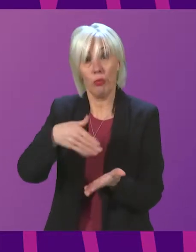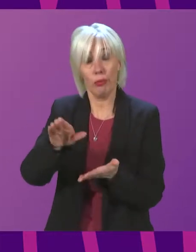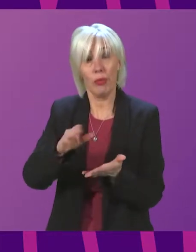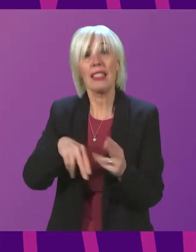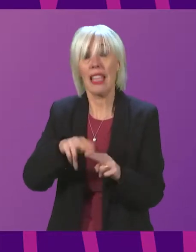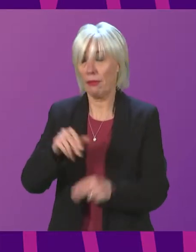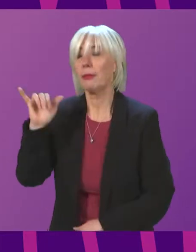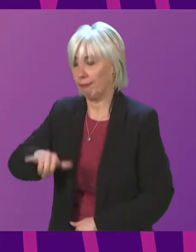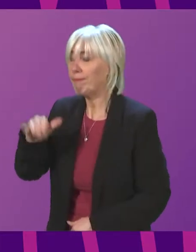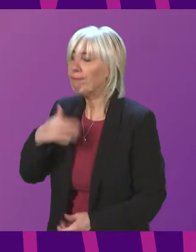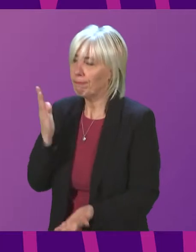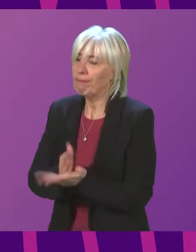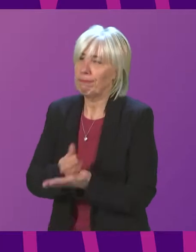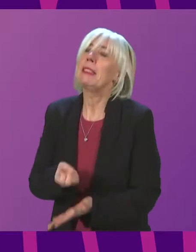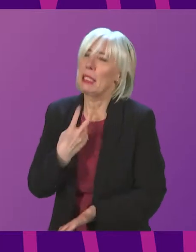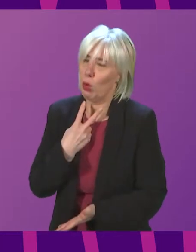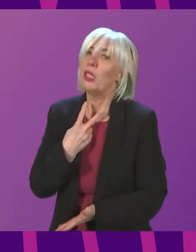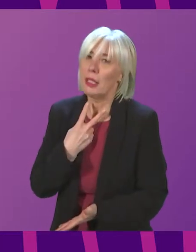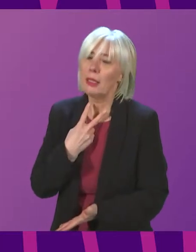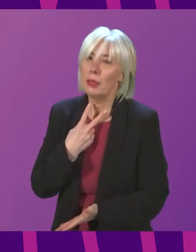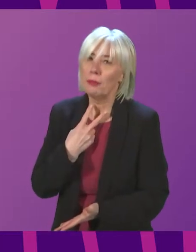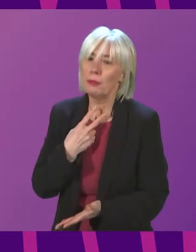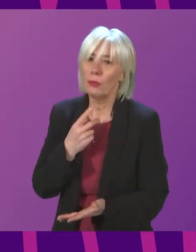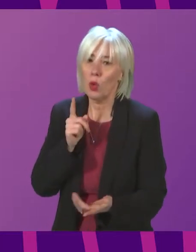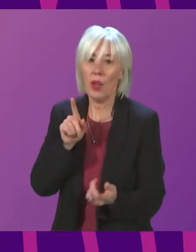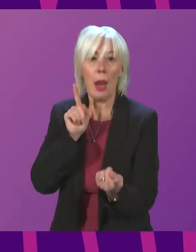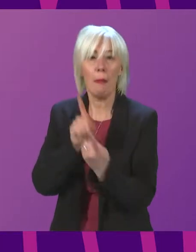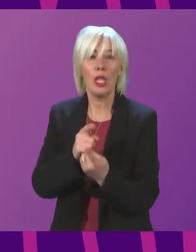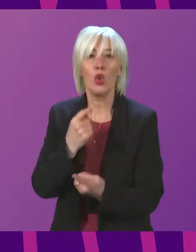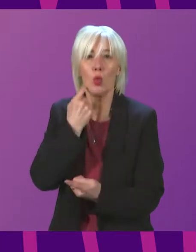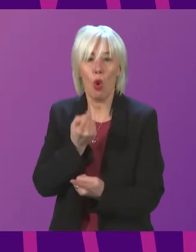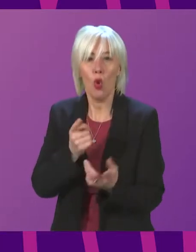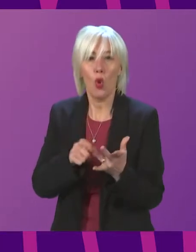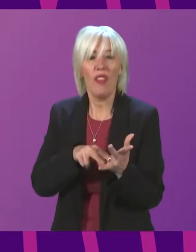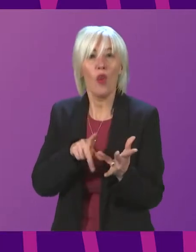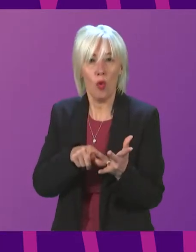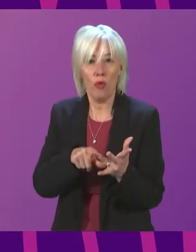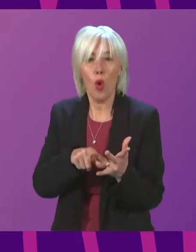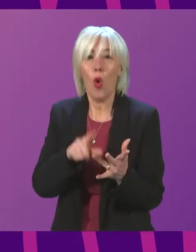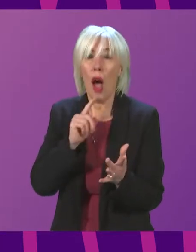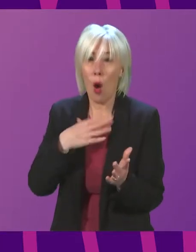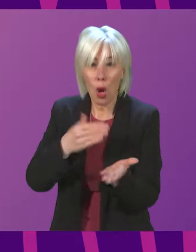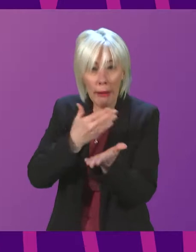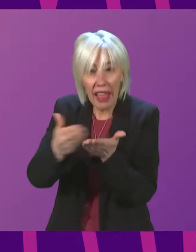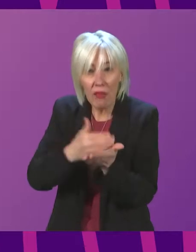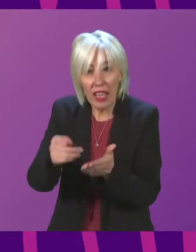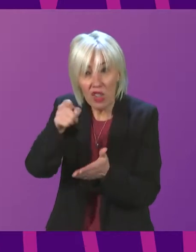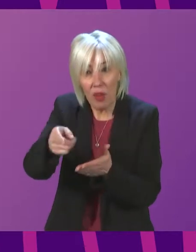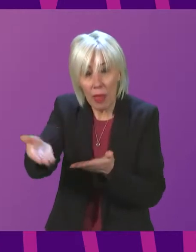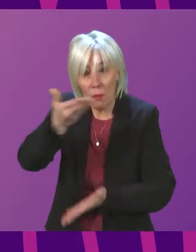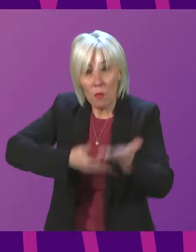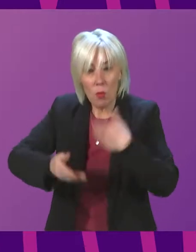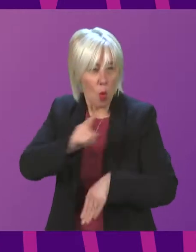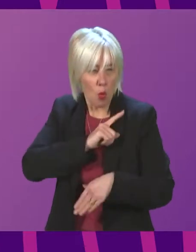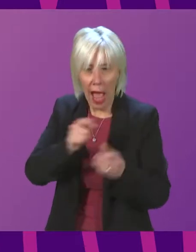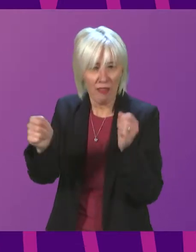Yes, am very disappointed by the decision. I am going to meet with Ovo to seek clarification on their changing